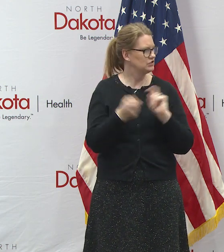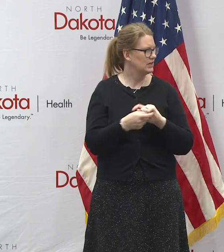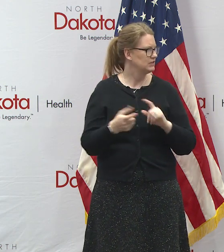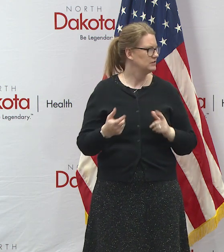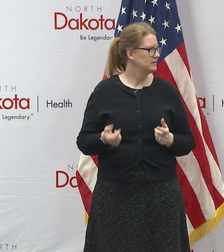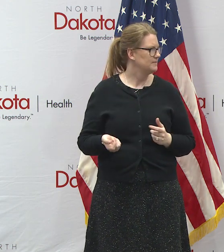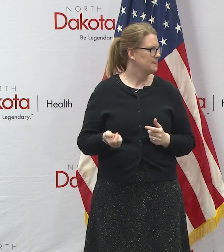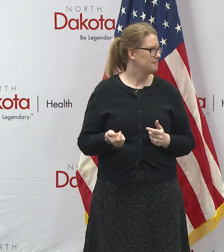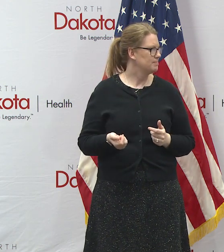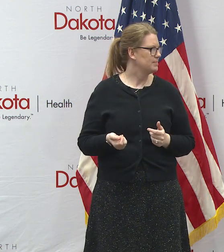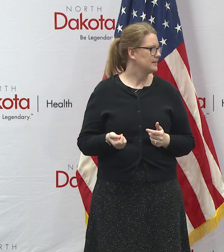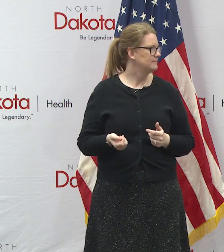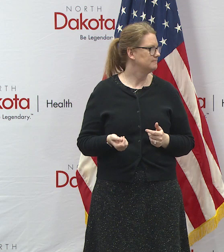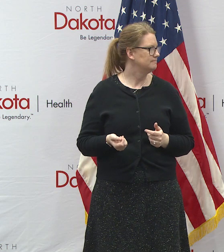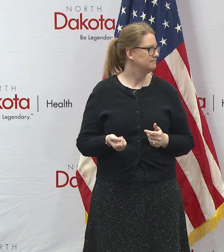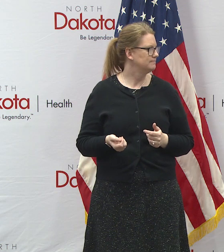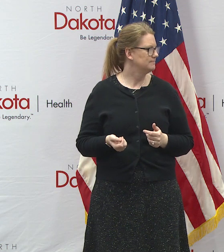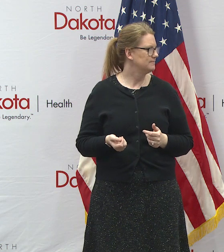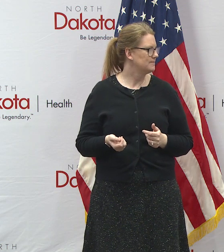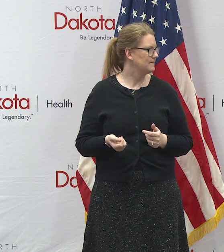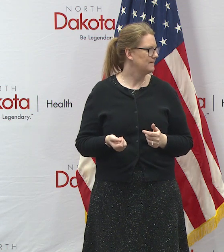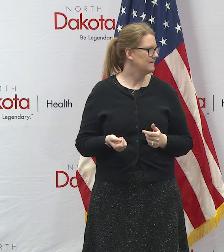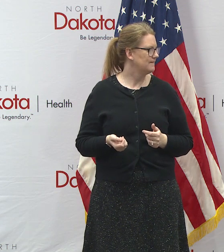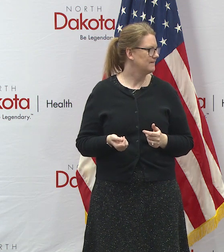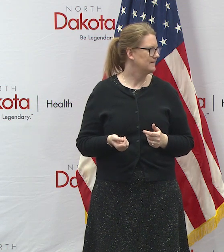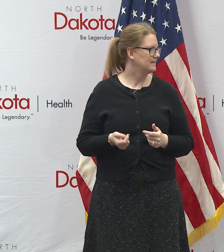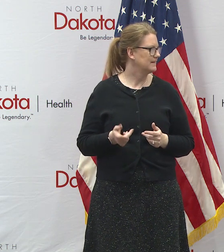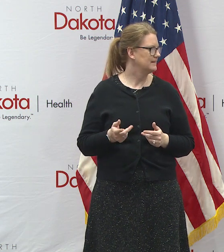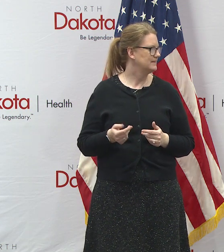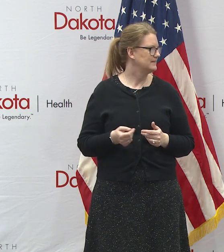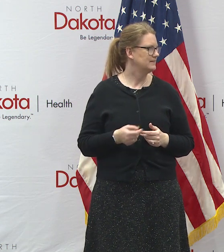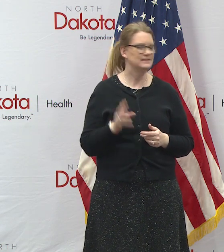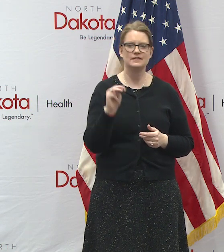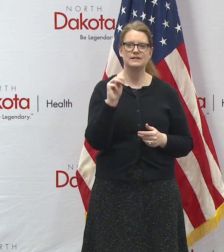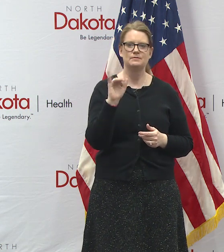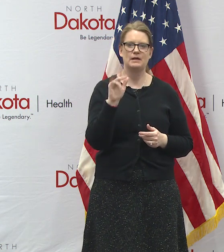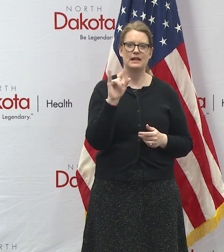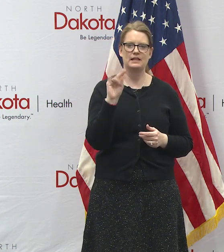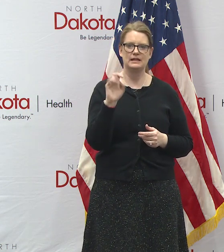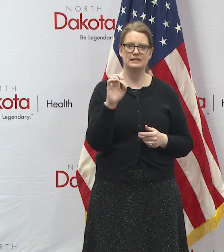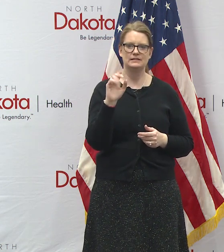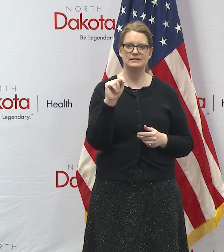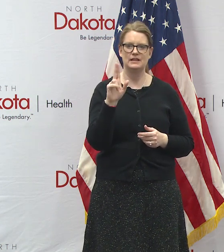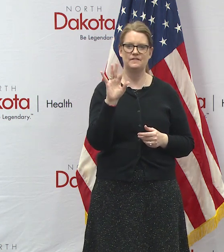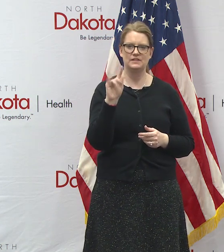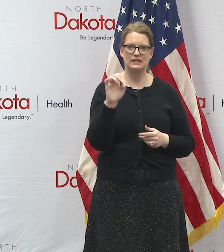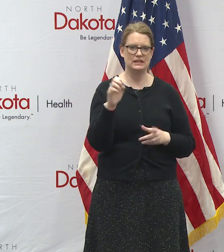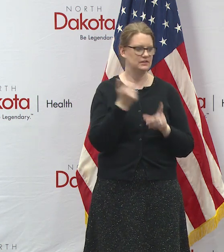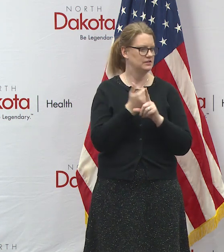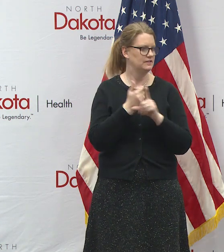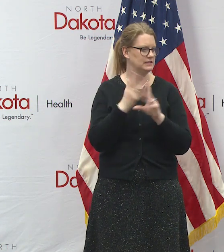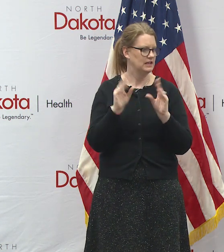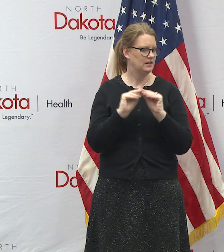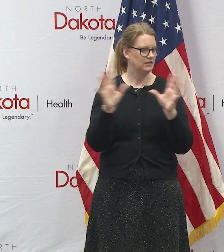about in the last few minutes or myelin tufty our state health officer with a clarification